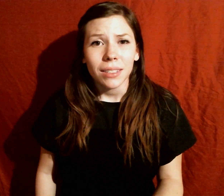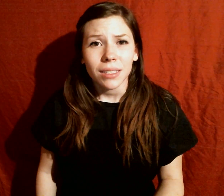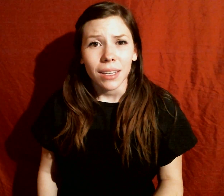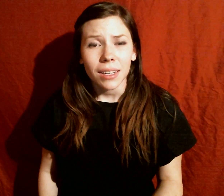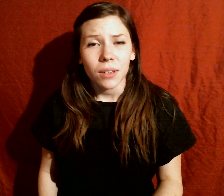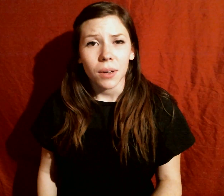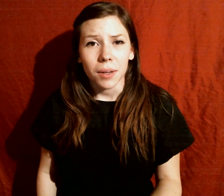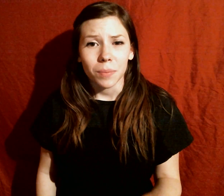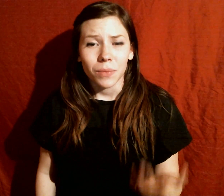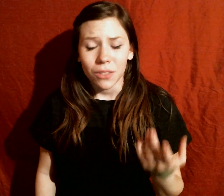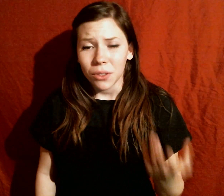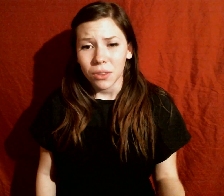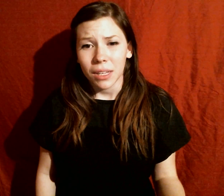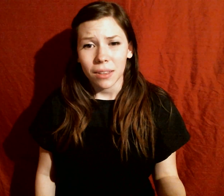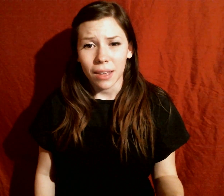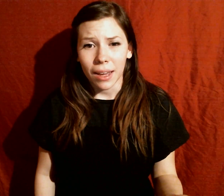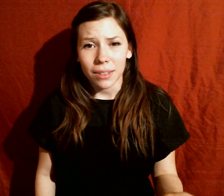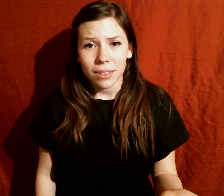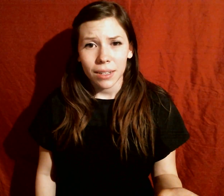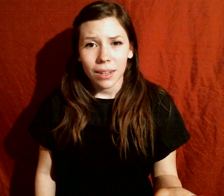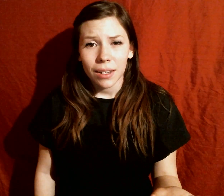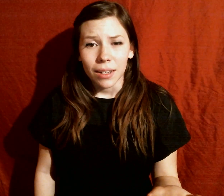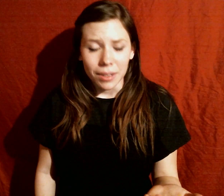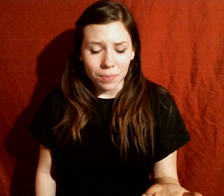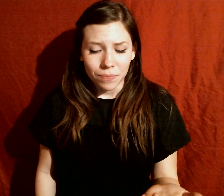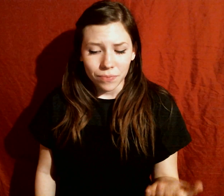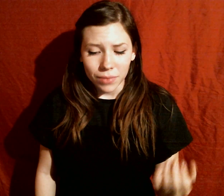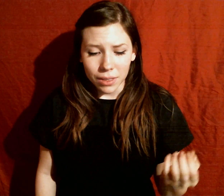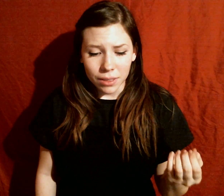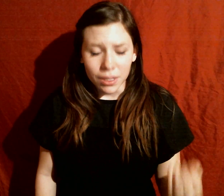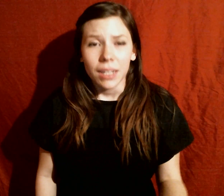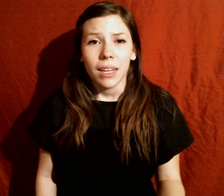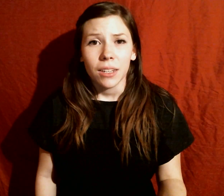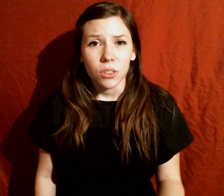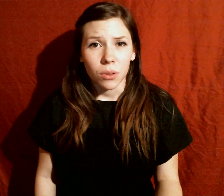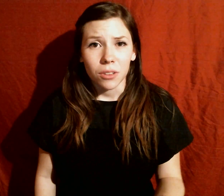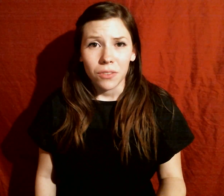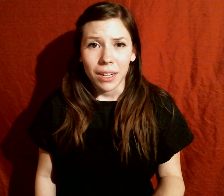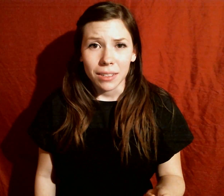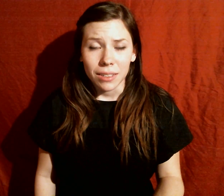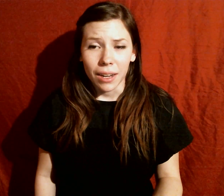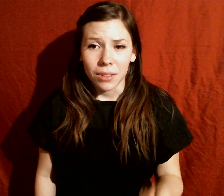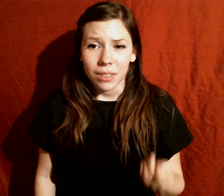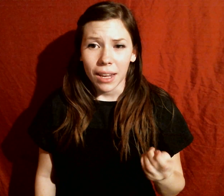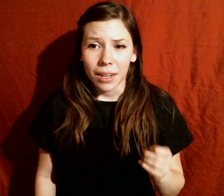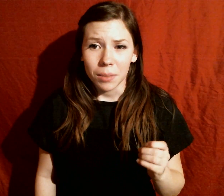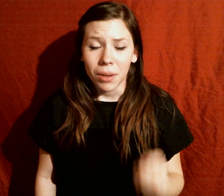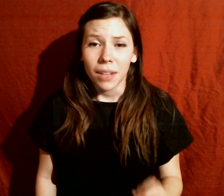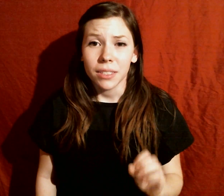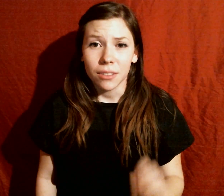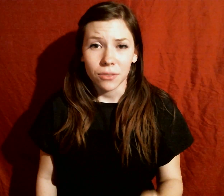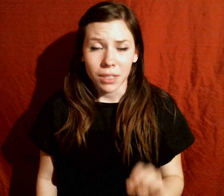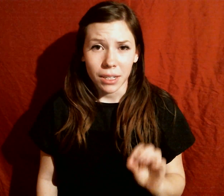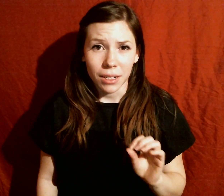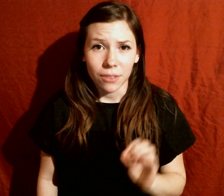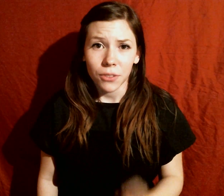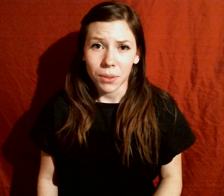think um if you think that studying historical fighting styles can positively influence